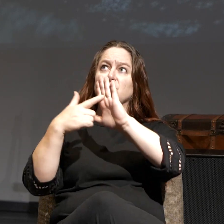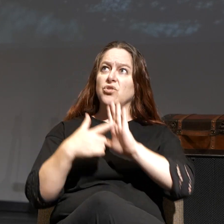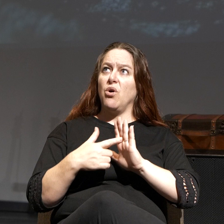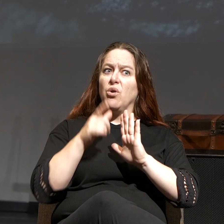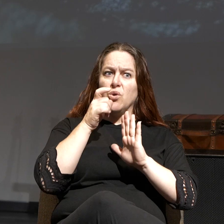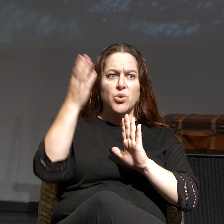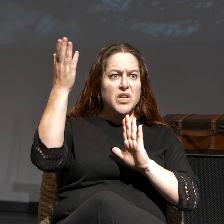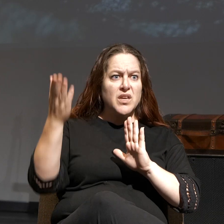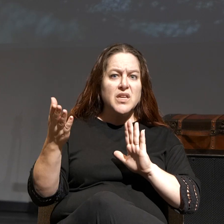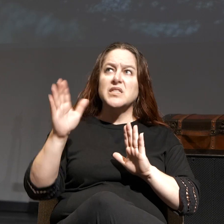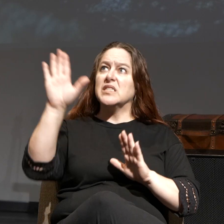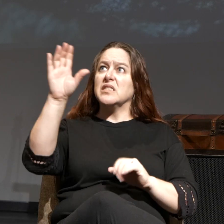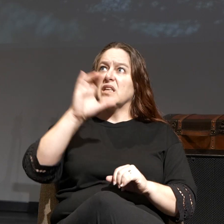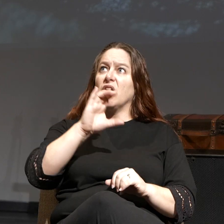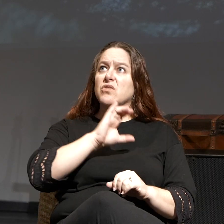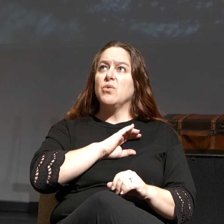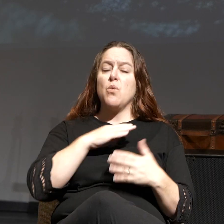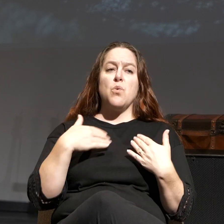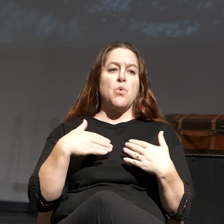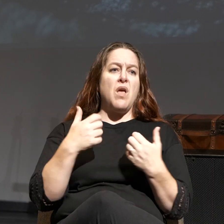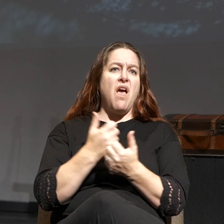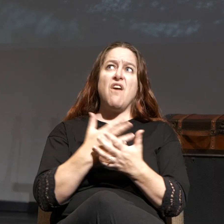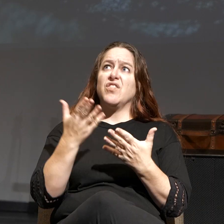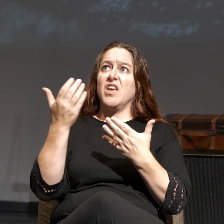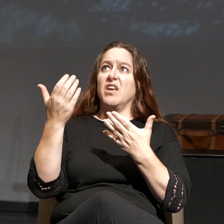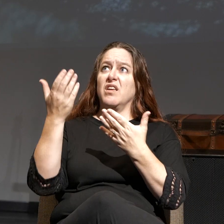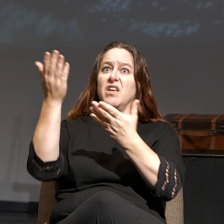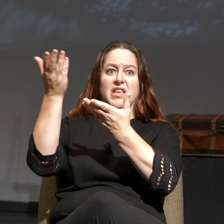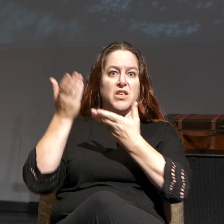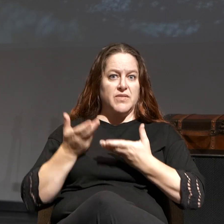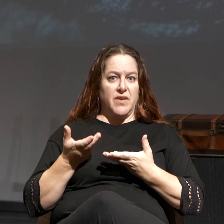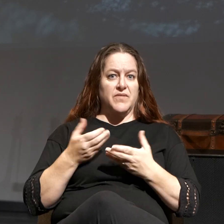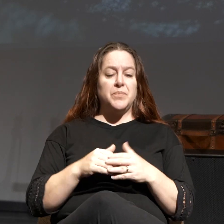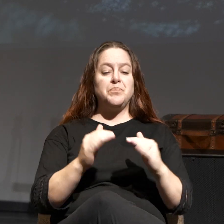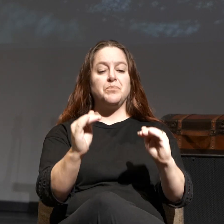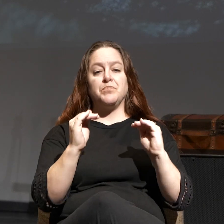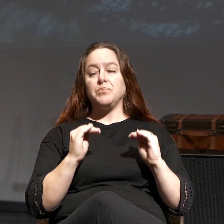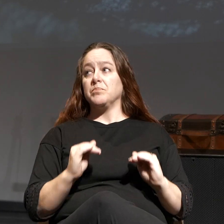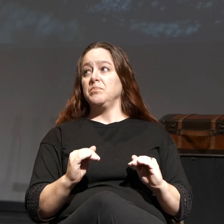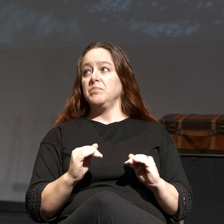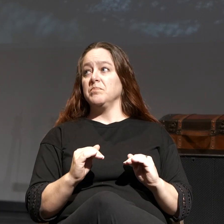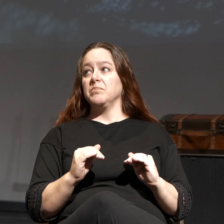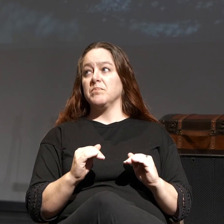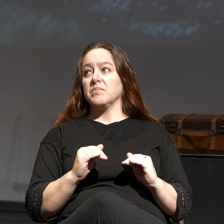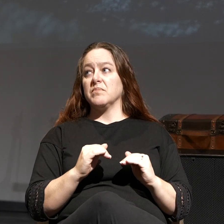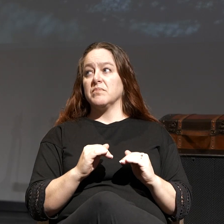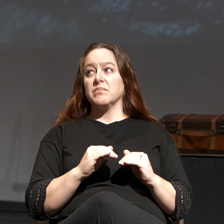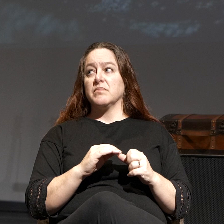he is and all that he has for us. Now, here's your greatest defense. Here's your next one, saturated with God's Word.